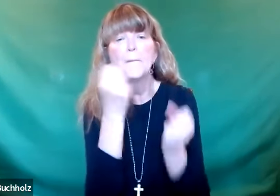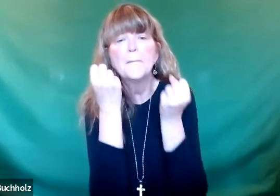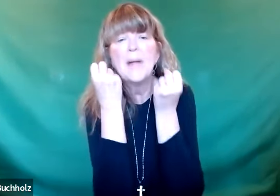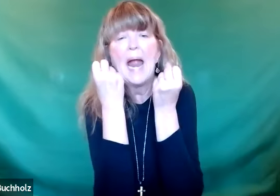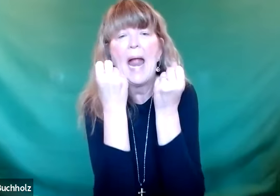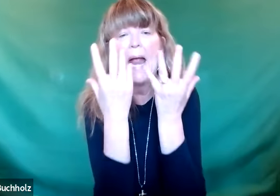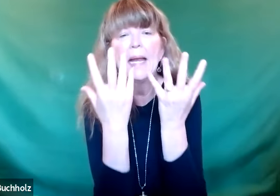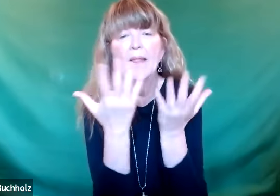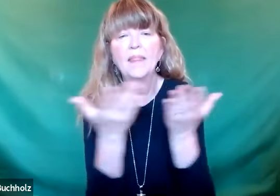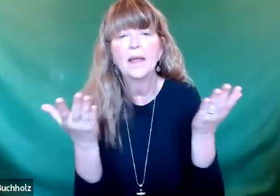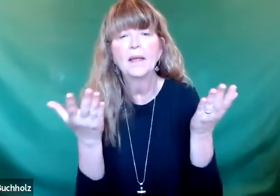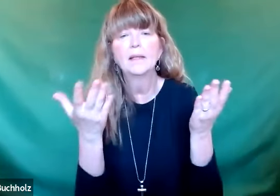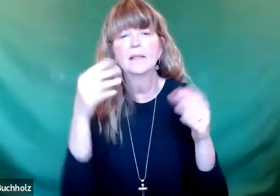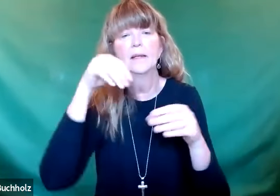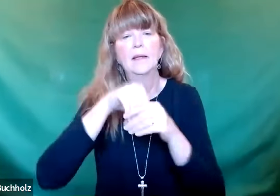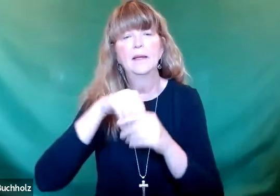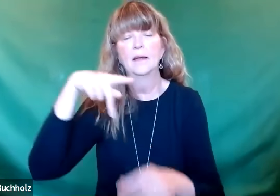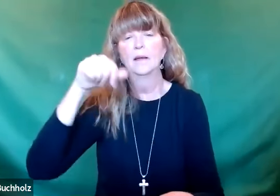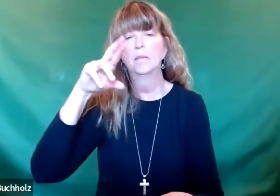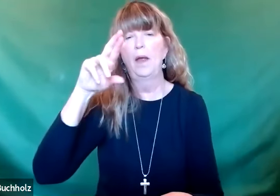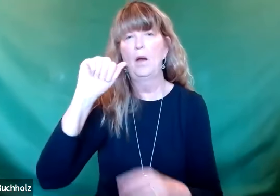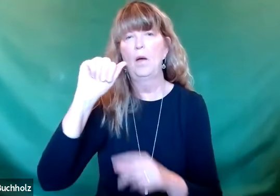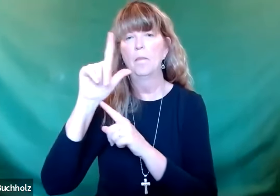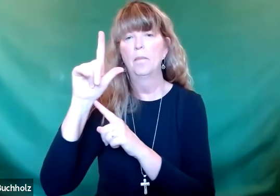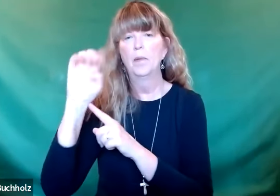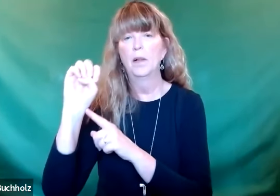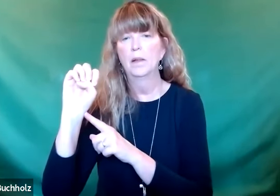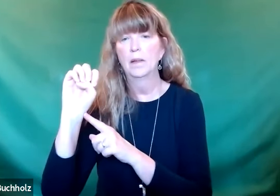And it says that Jesus told them many things in parables.